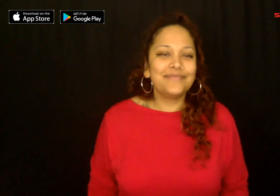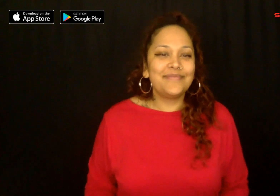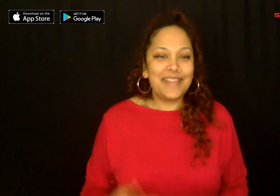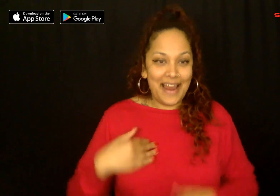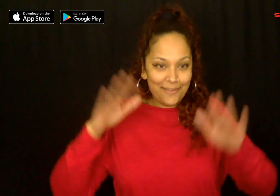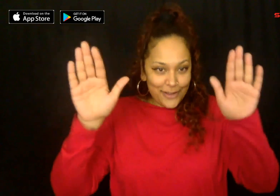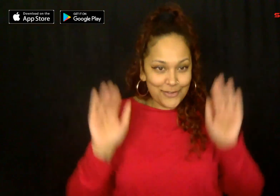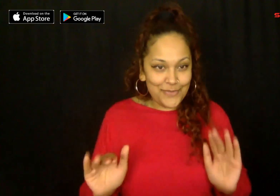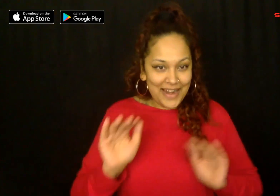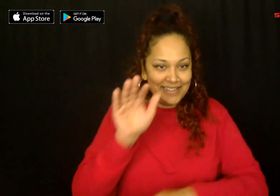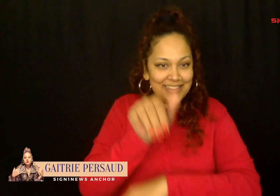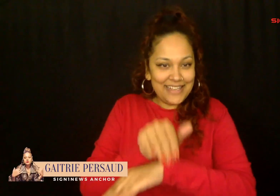night!